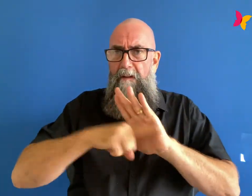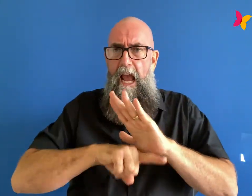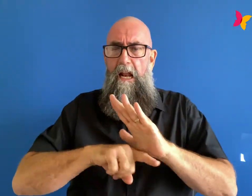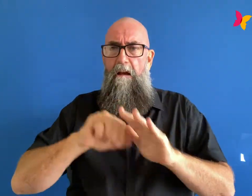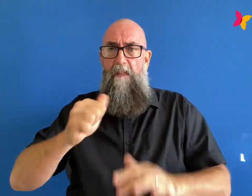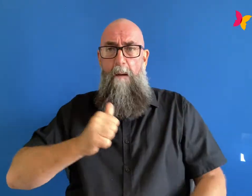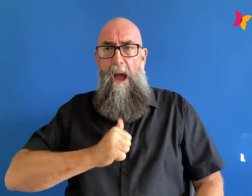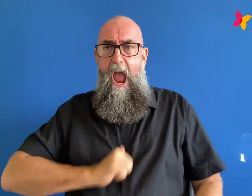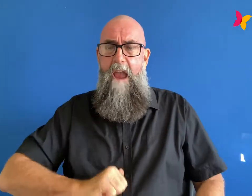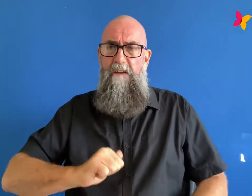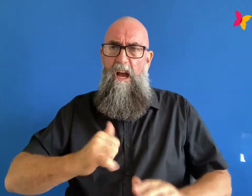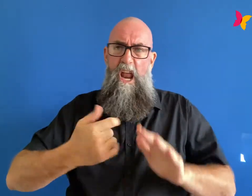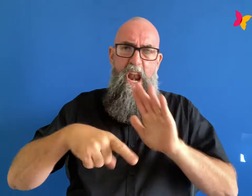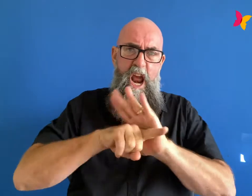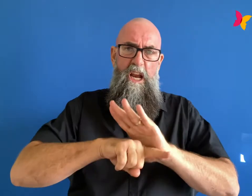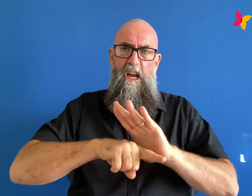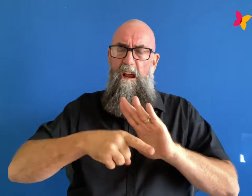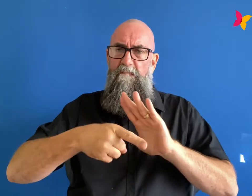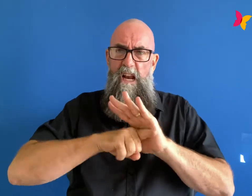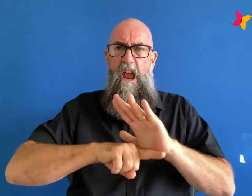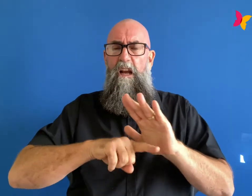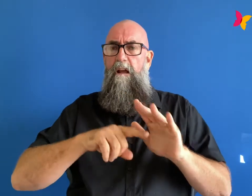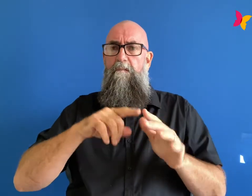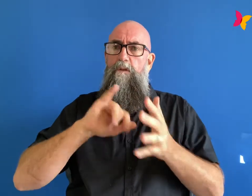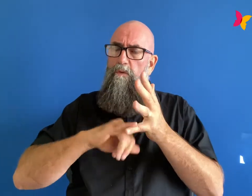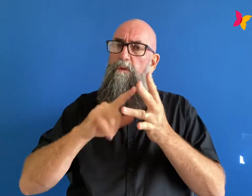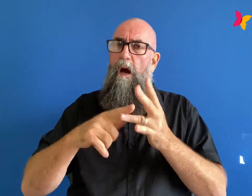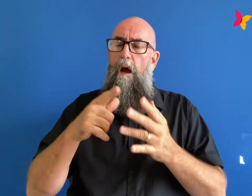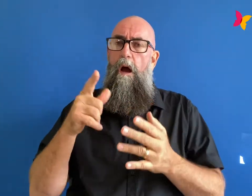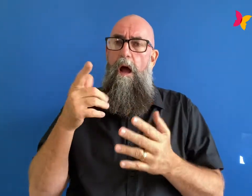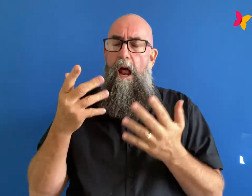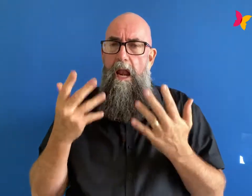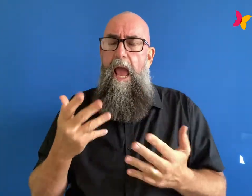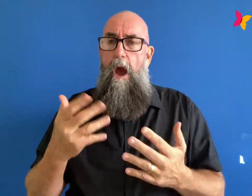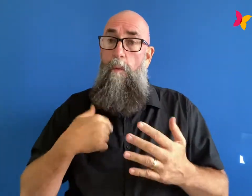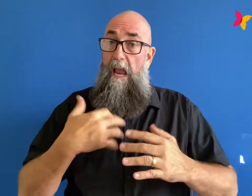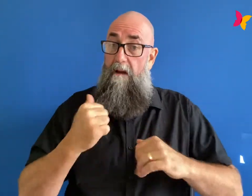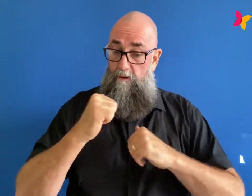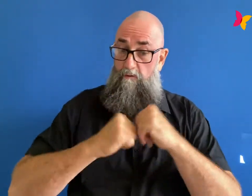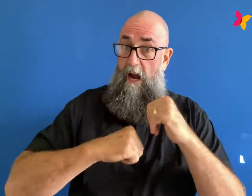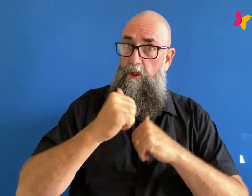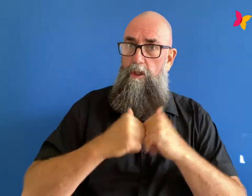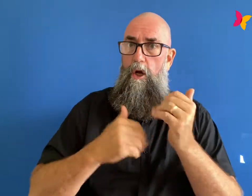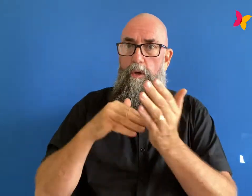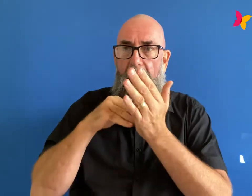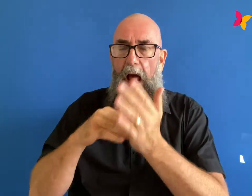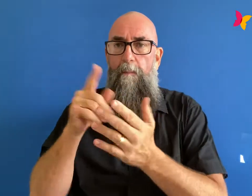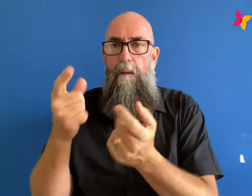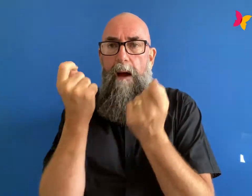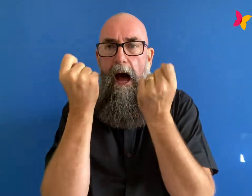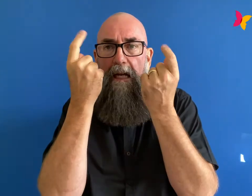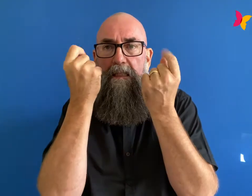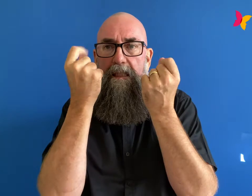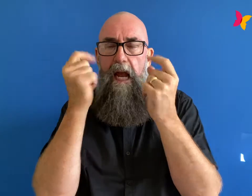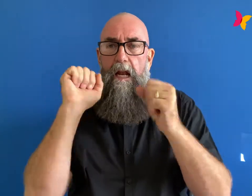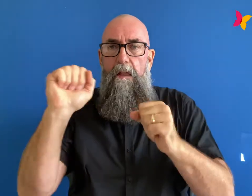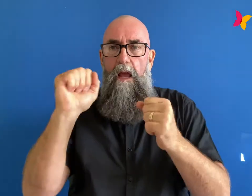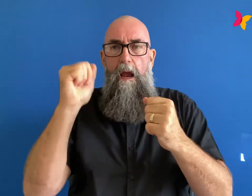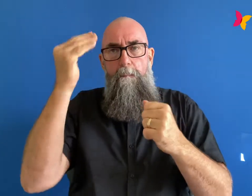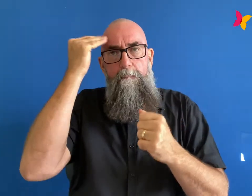so it's done in quite a structured way often there's a worksheet and you write out some of those inner critic thoughts and actually have a